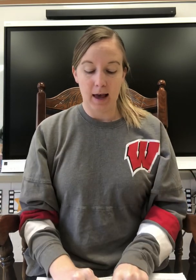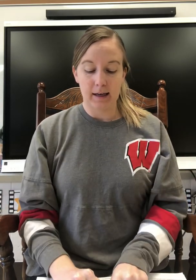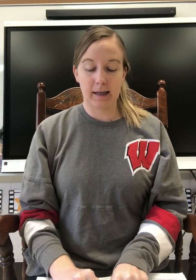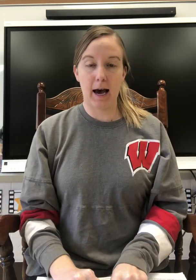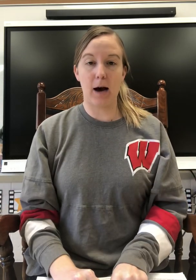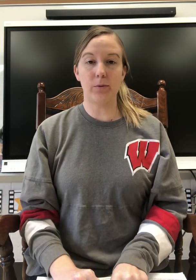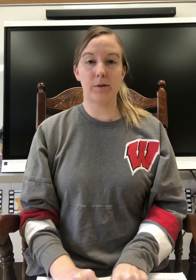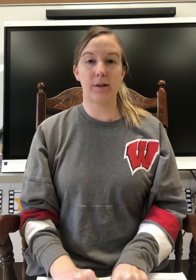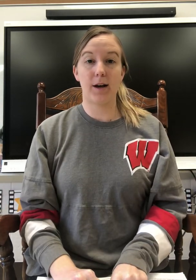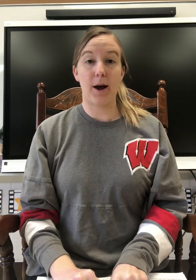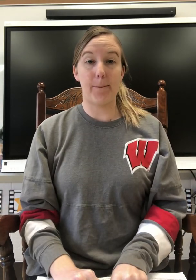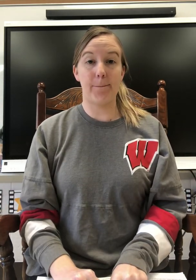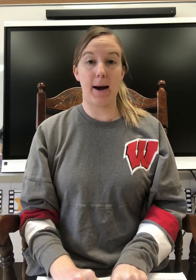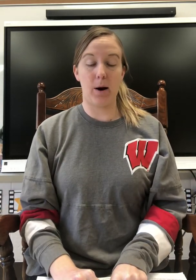Count, mount.